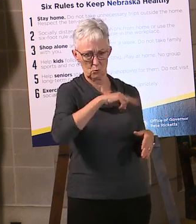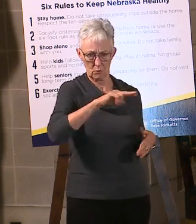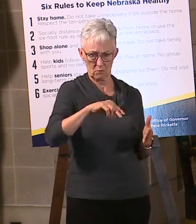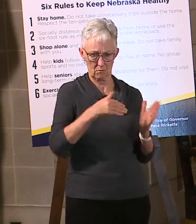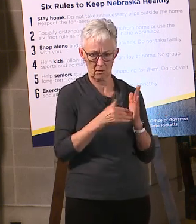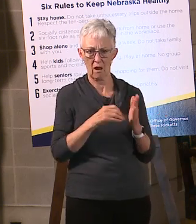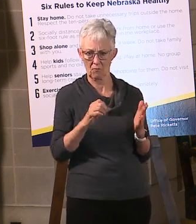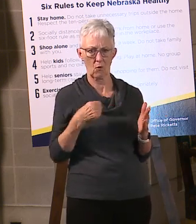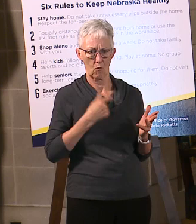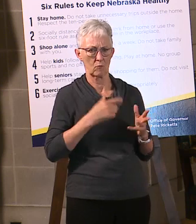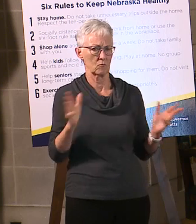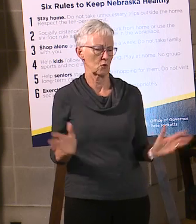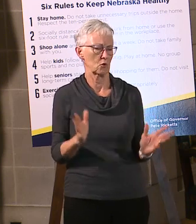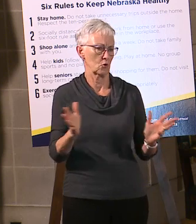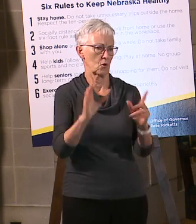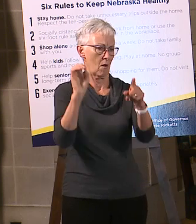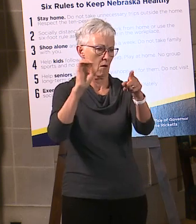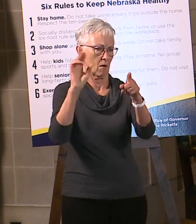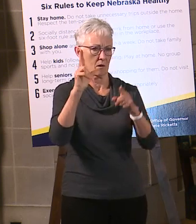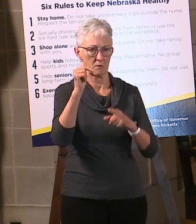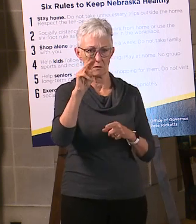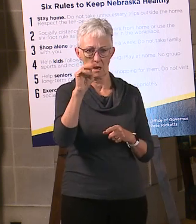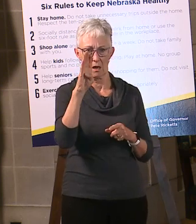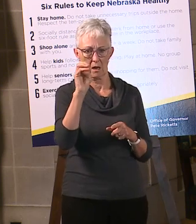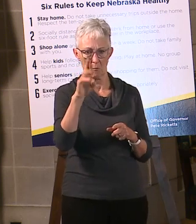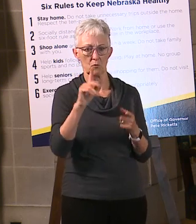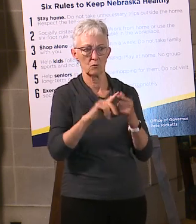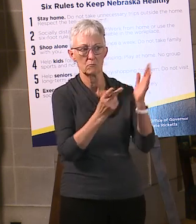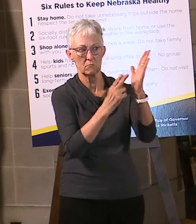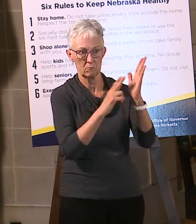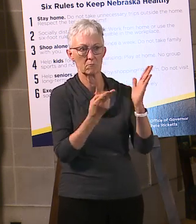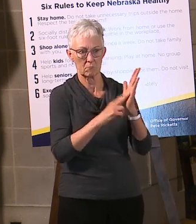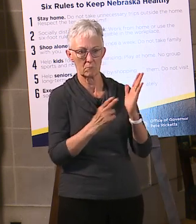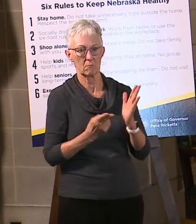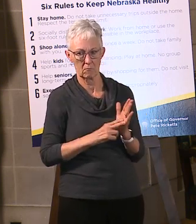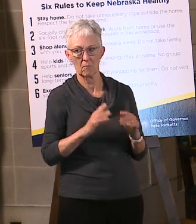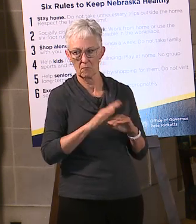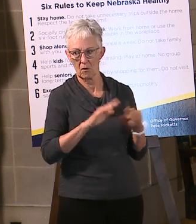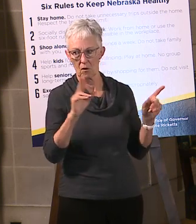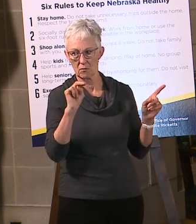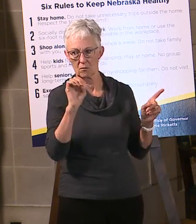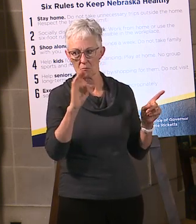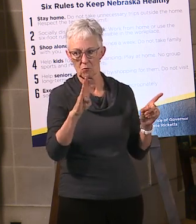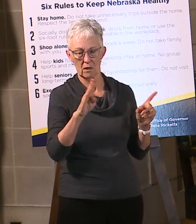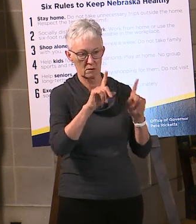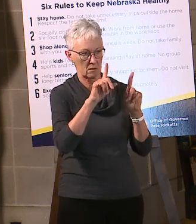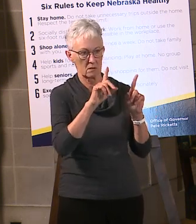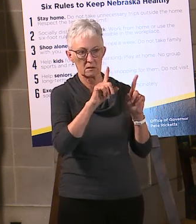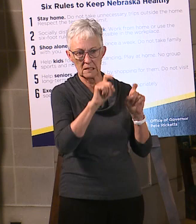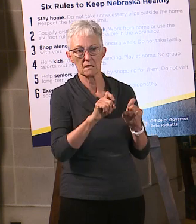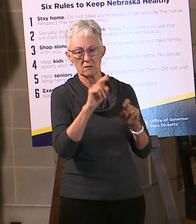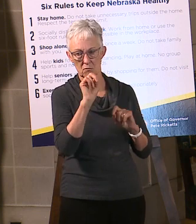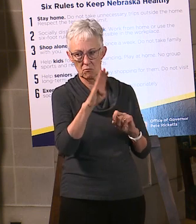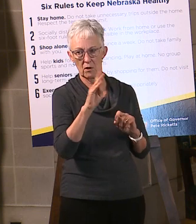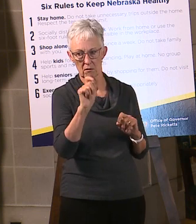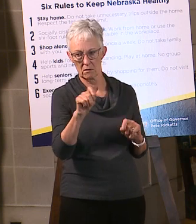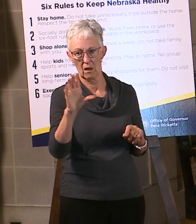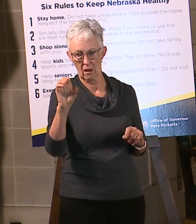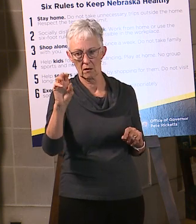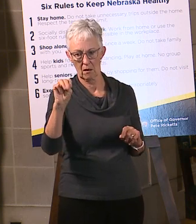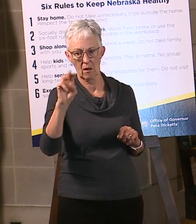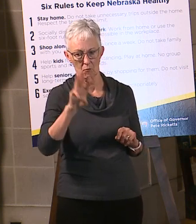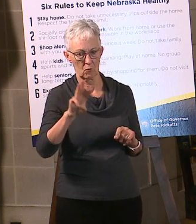to get all their members to push out the testnebraska.com website and have all their folks sign up. Steve White